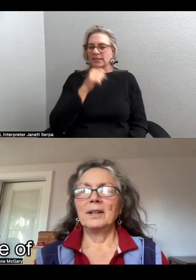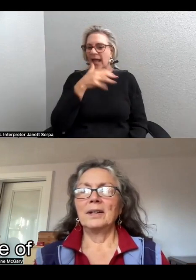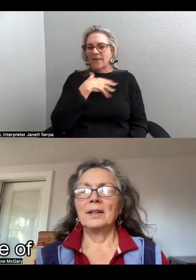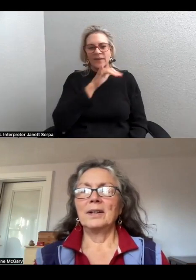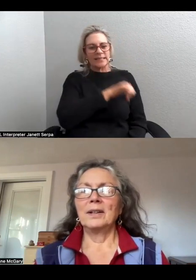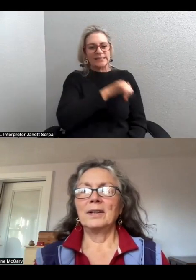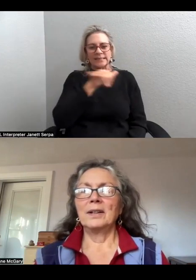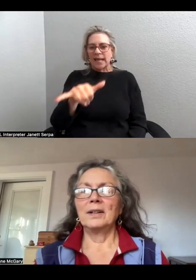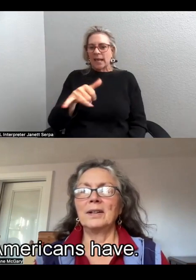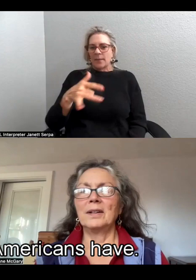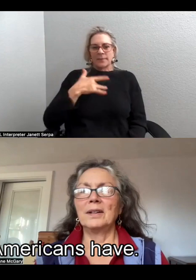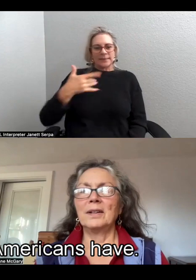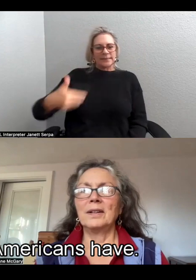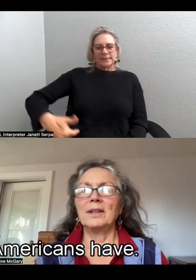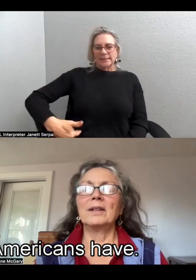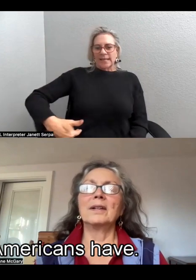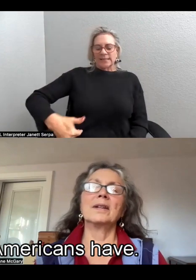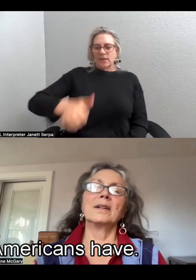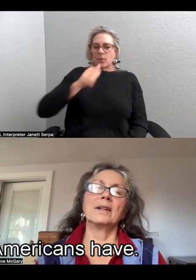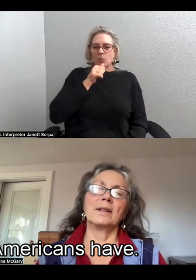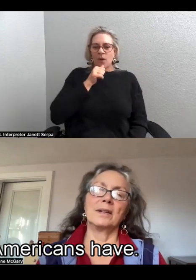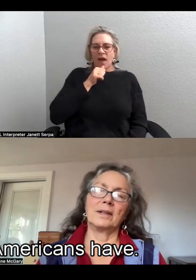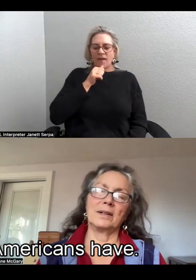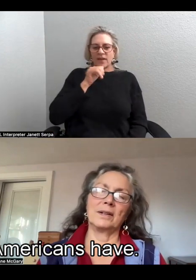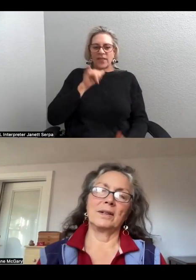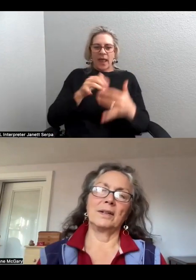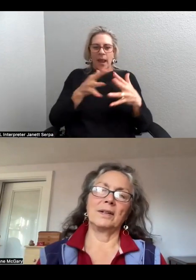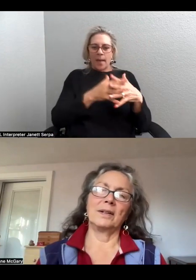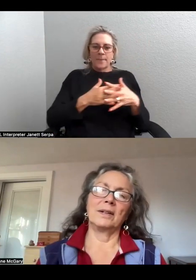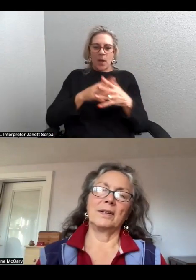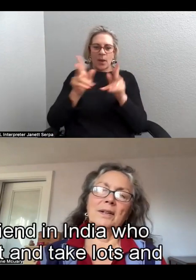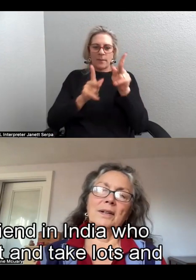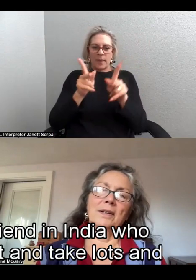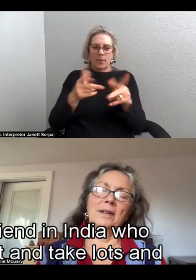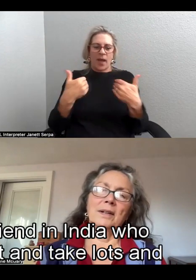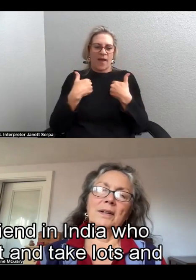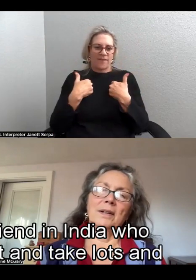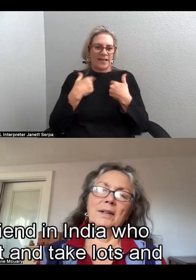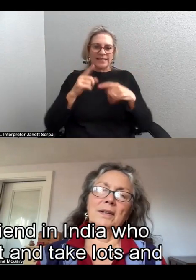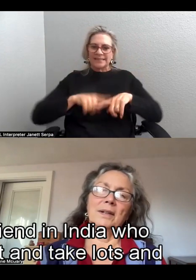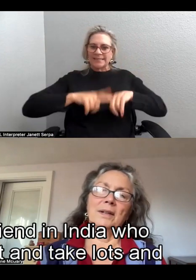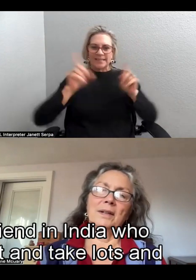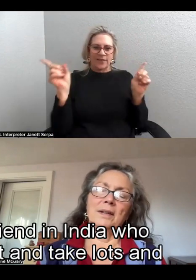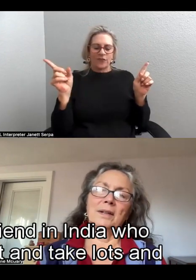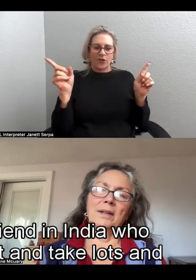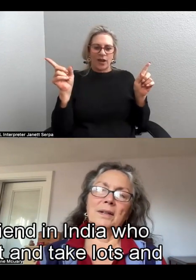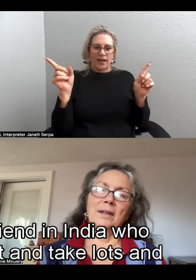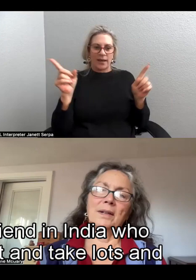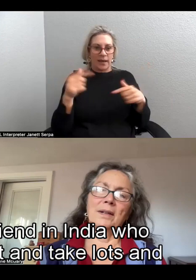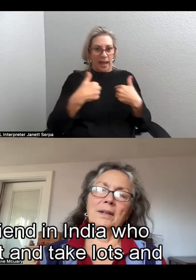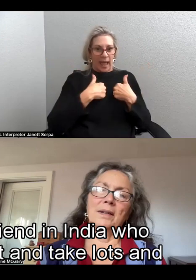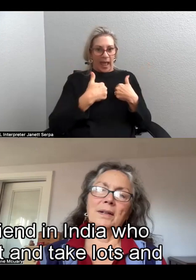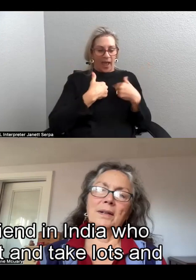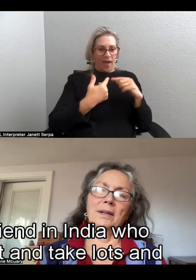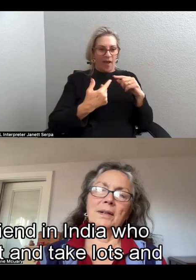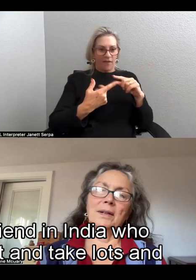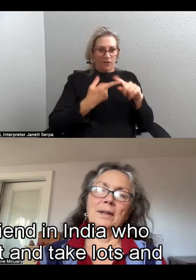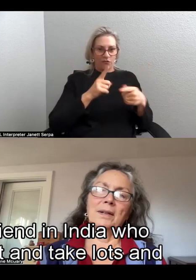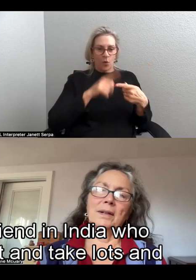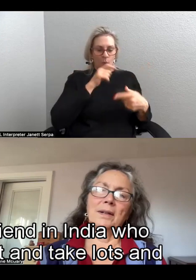sense of privacy that Americans have. I do have a friend in India who would